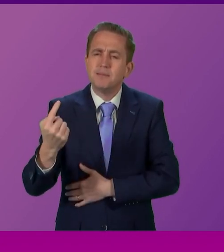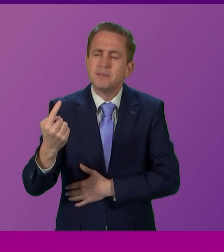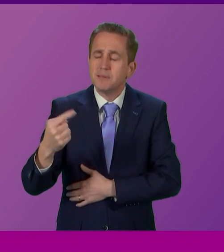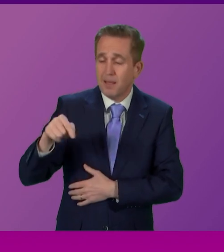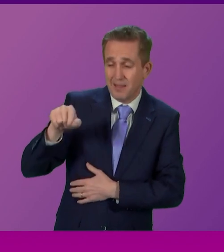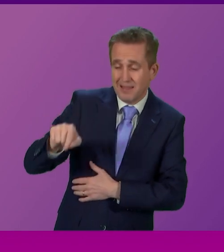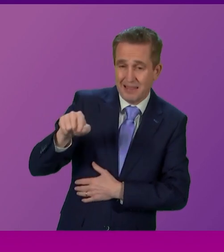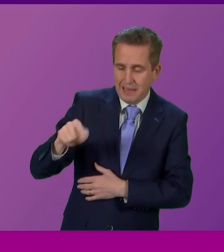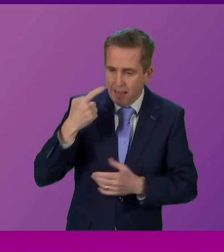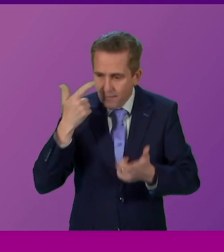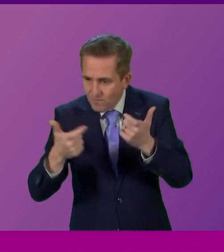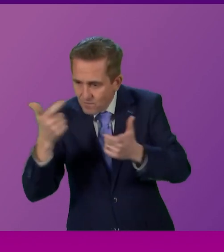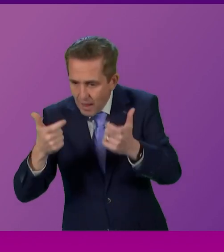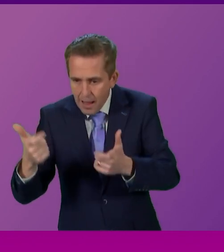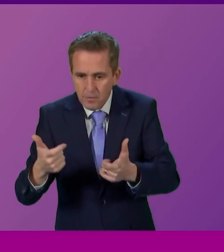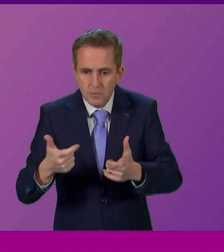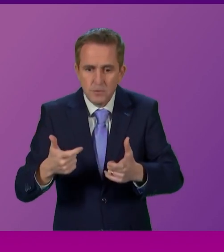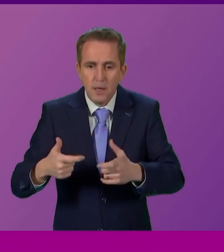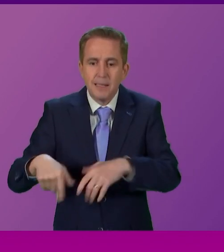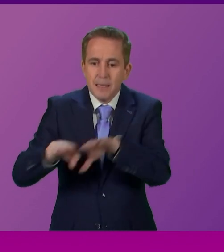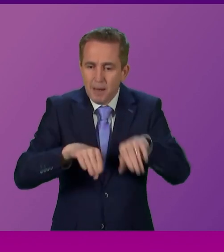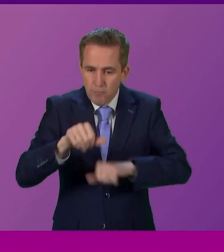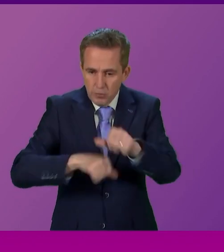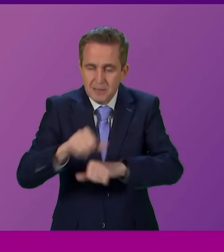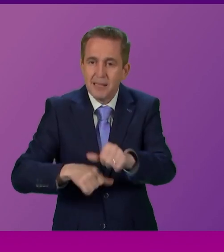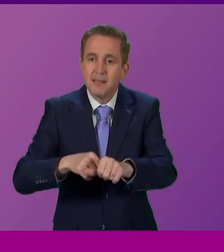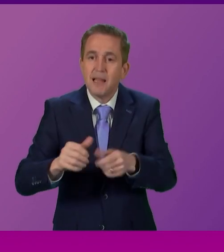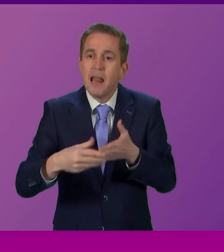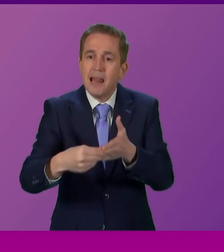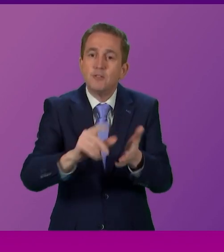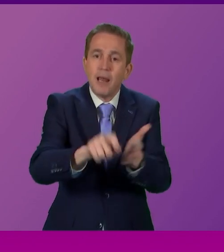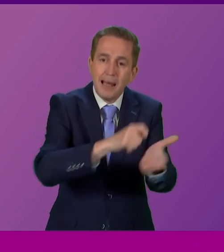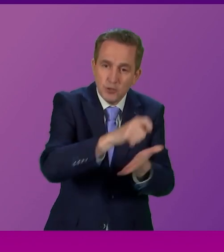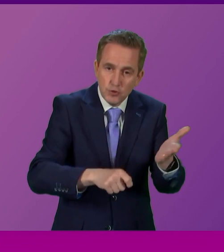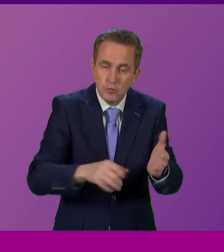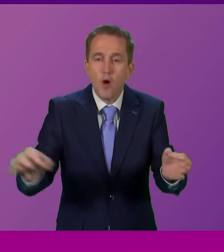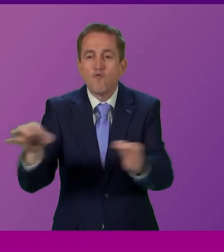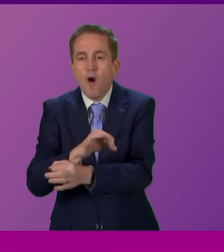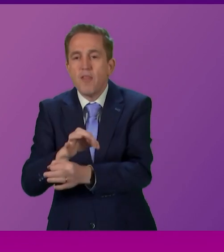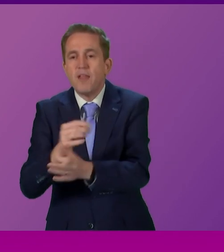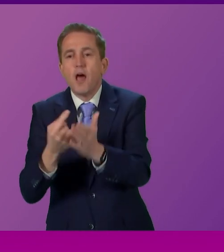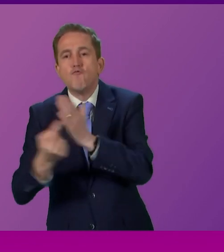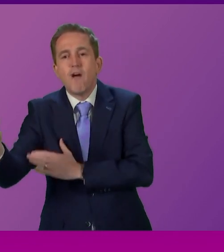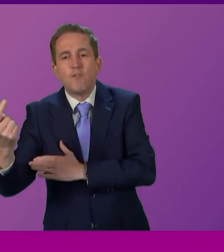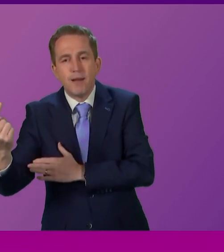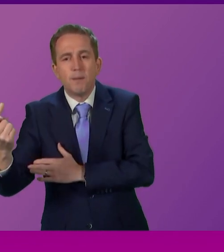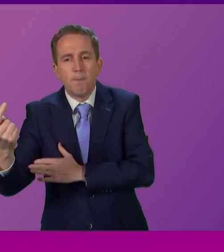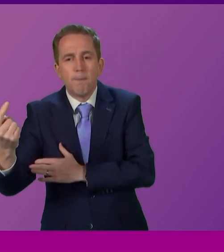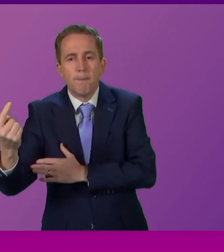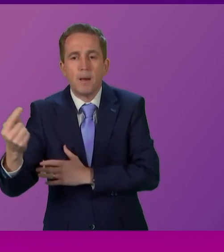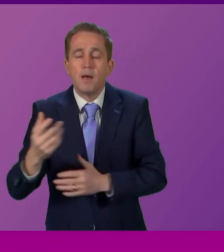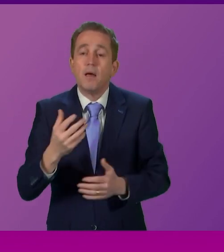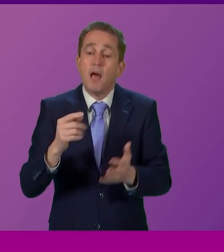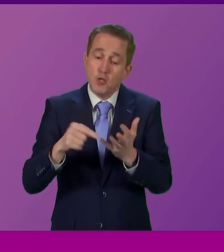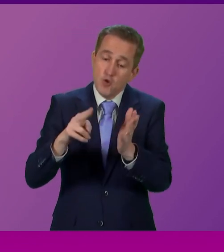a democratic process leading to an election and not a referendum. Part of that process involved the use of a UN